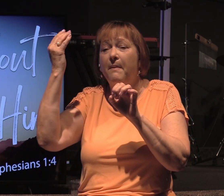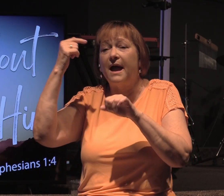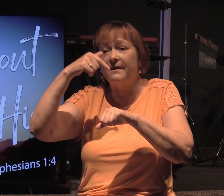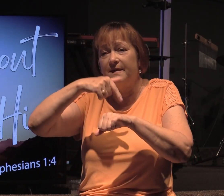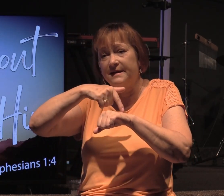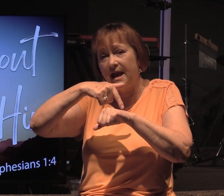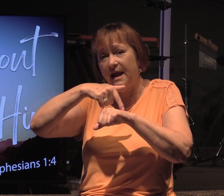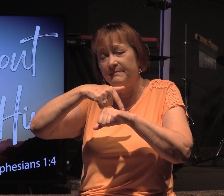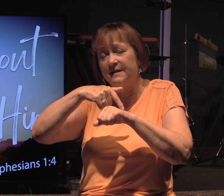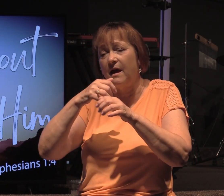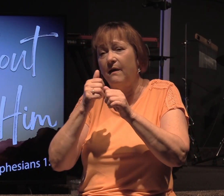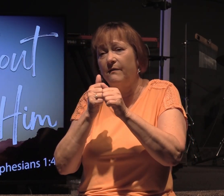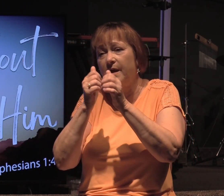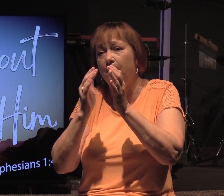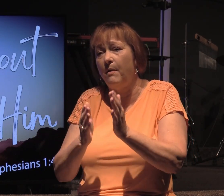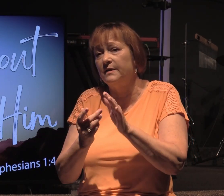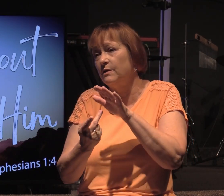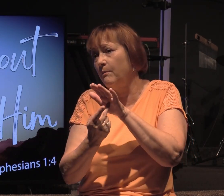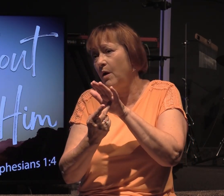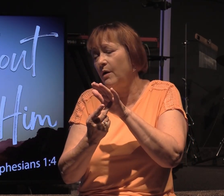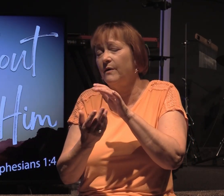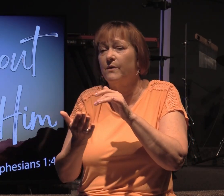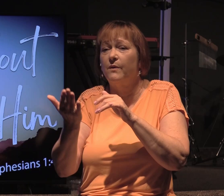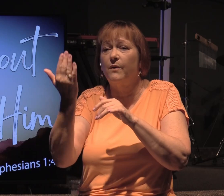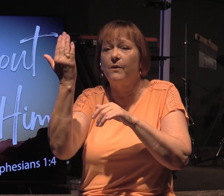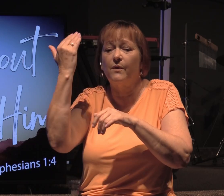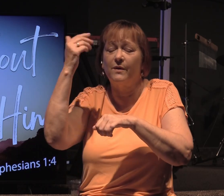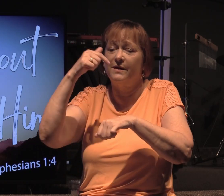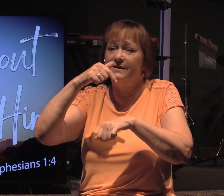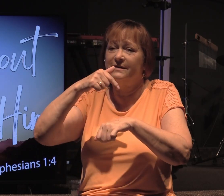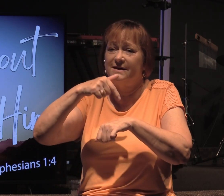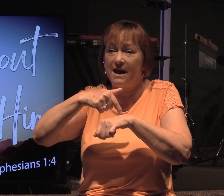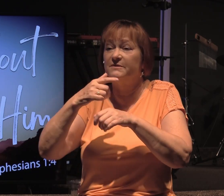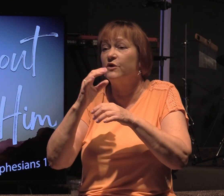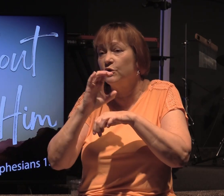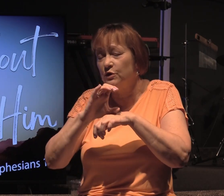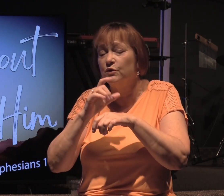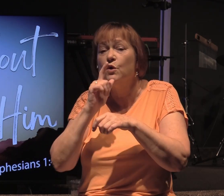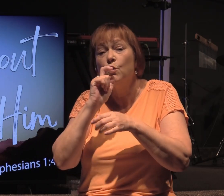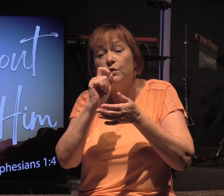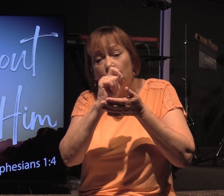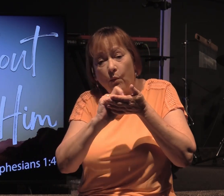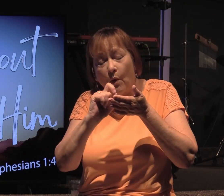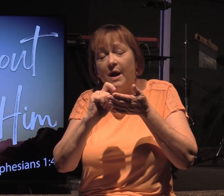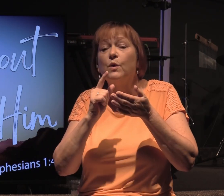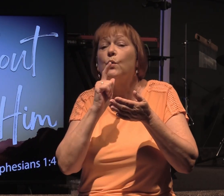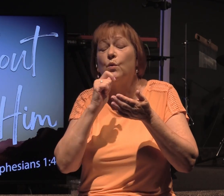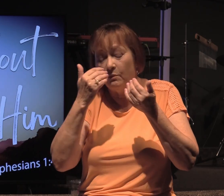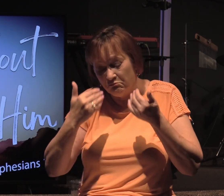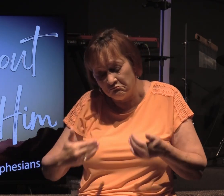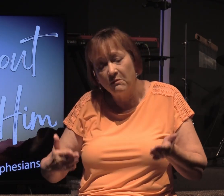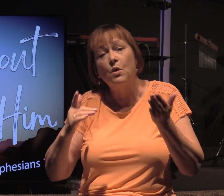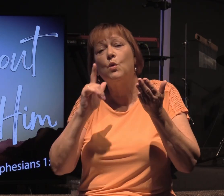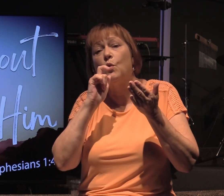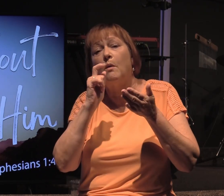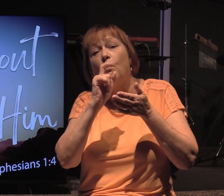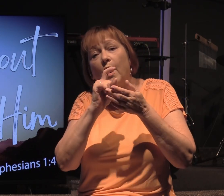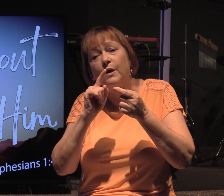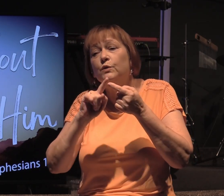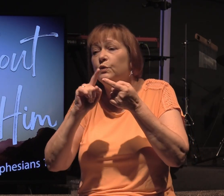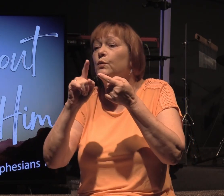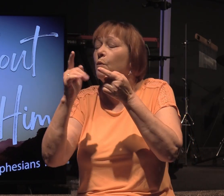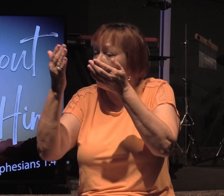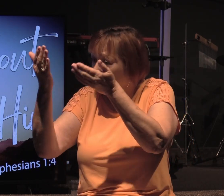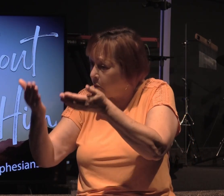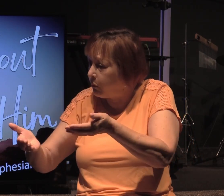the times of the Apostle Paul, the early days of the church. Hey, this is who's writing. This is who I'm writing to. This is the